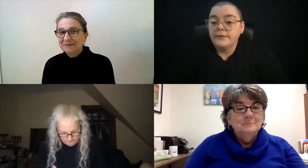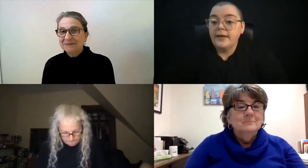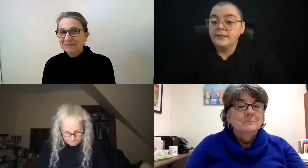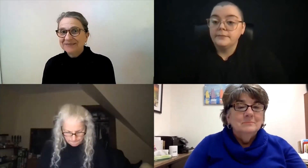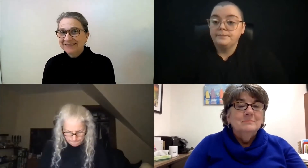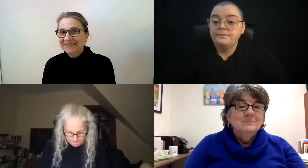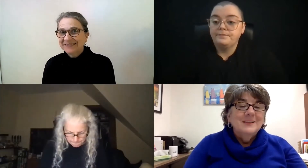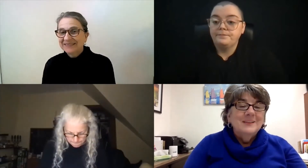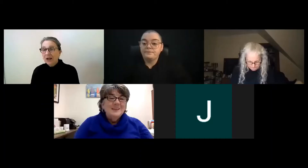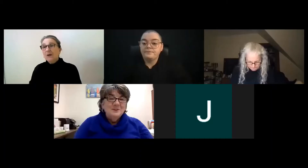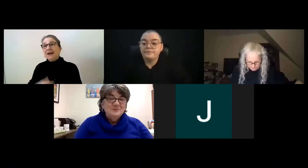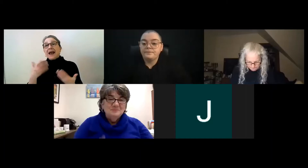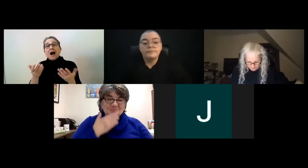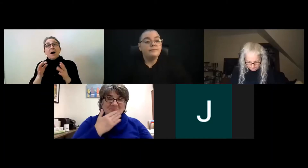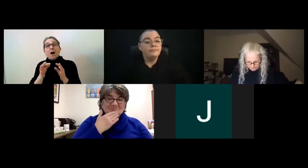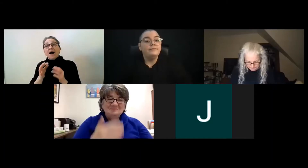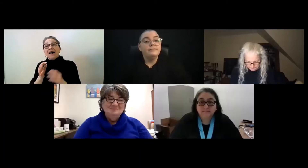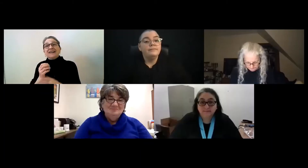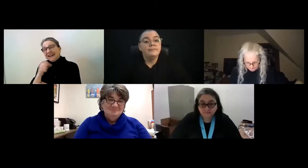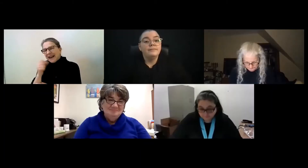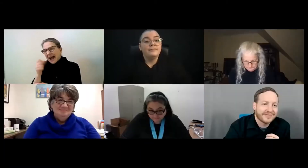though, yes. Thank you.